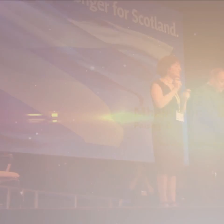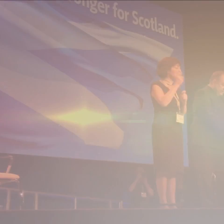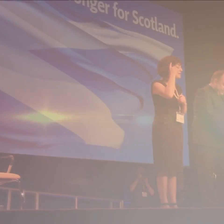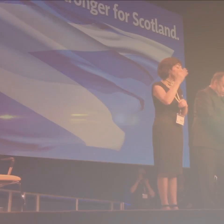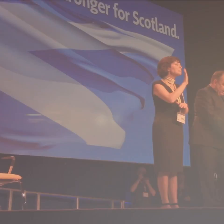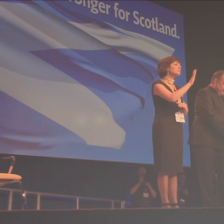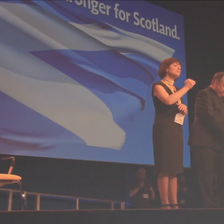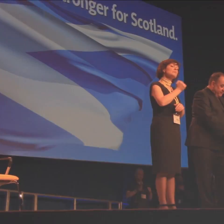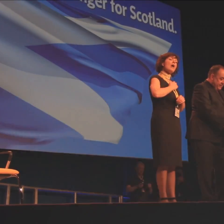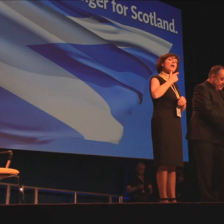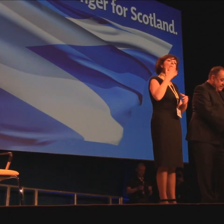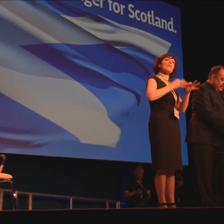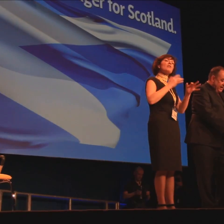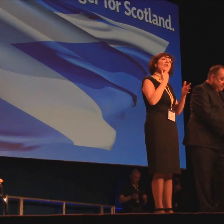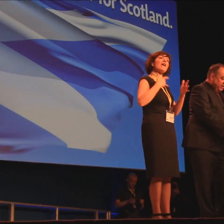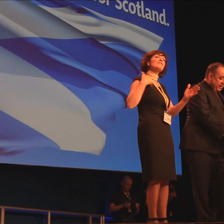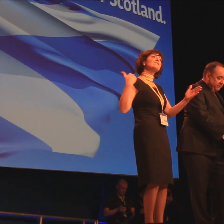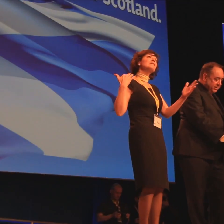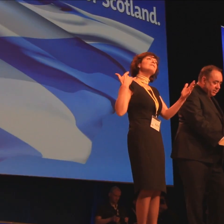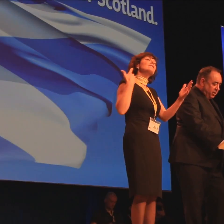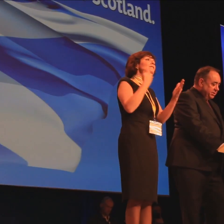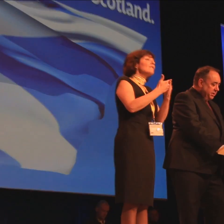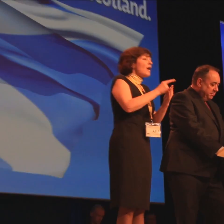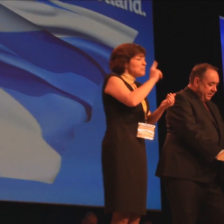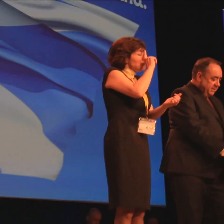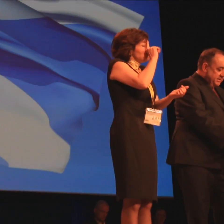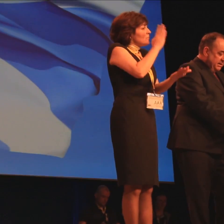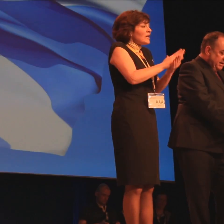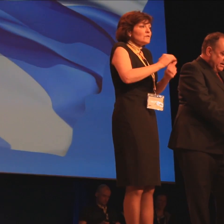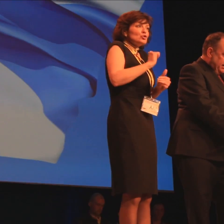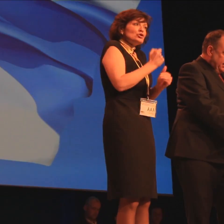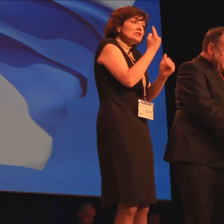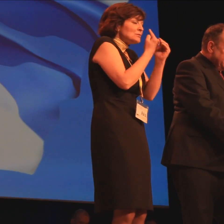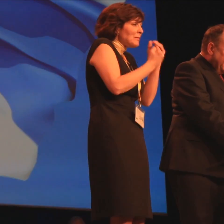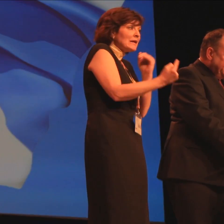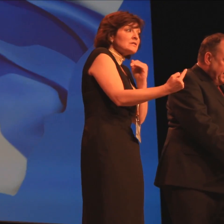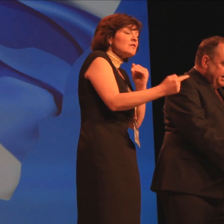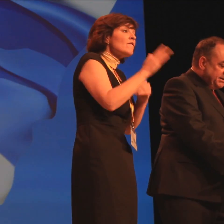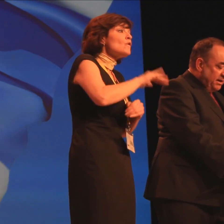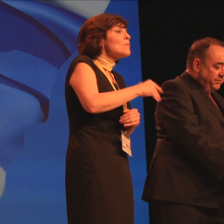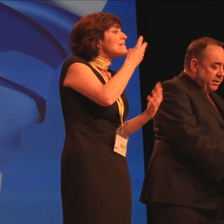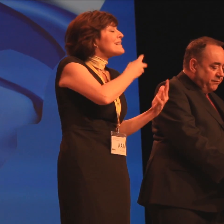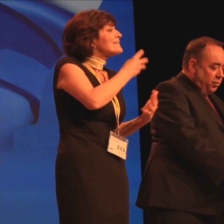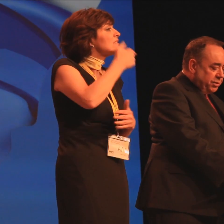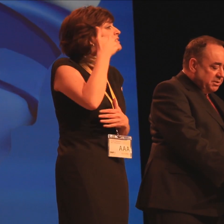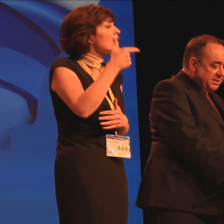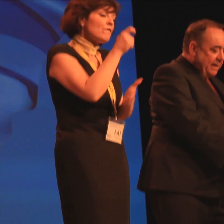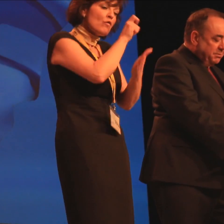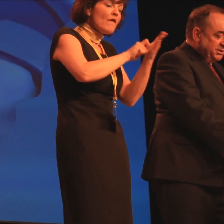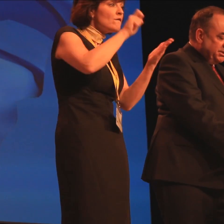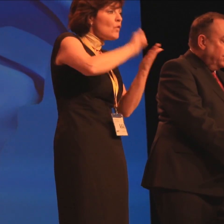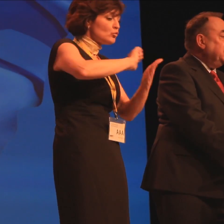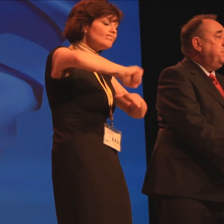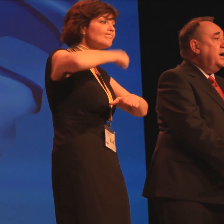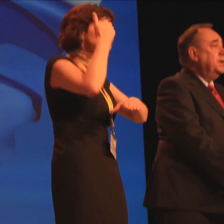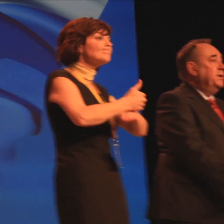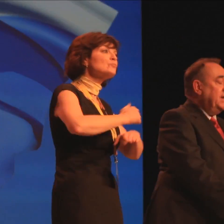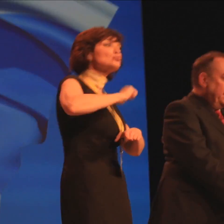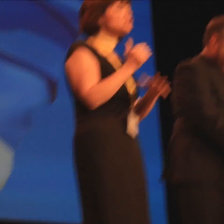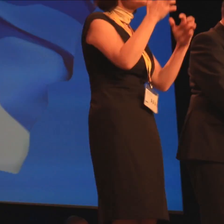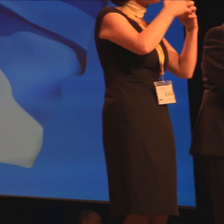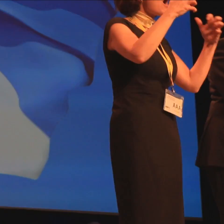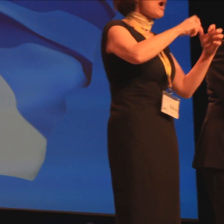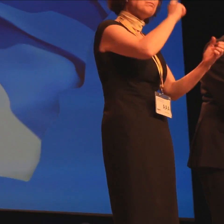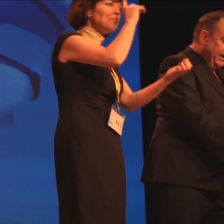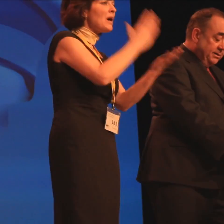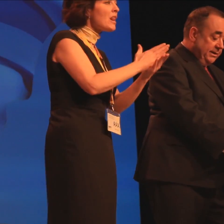My political life. I believed in Scottish independence. Since 1997 and the vote to establish a Scottish Parliament